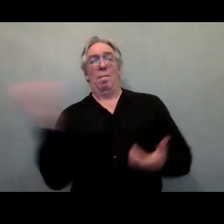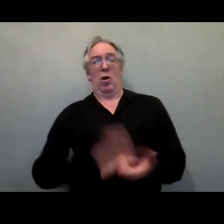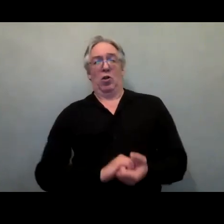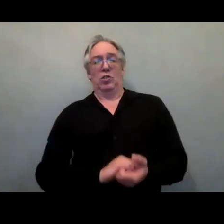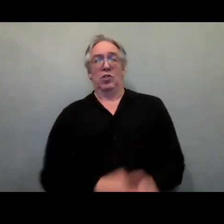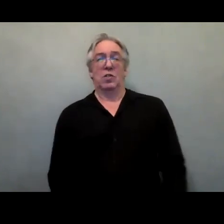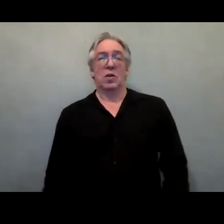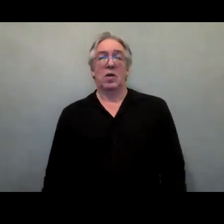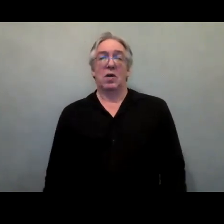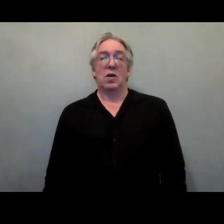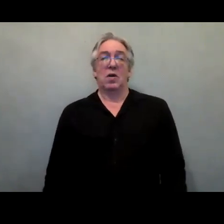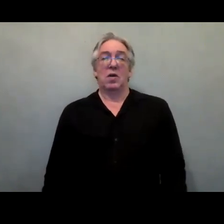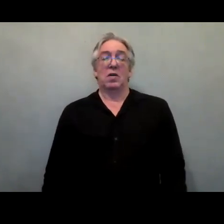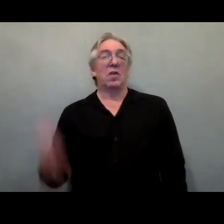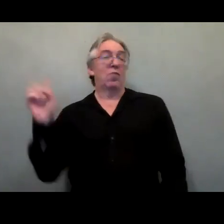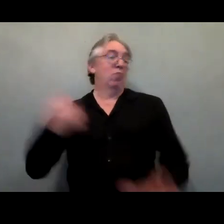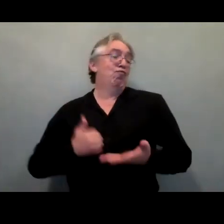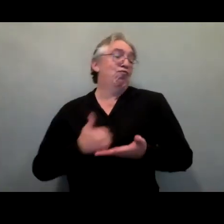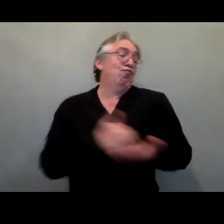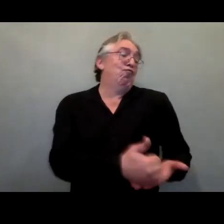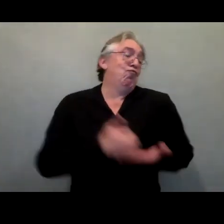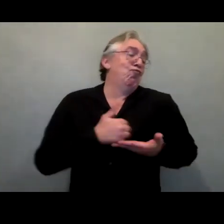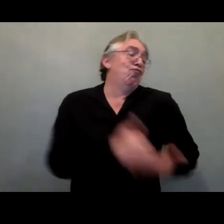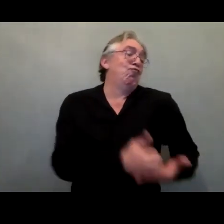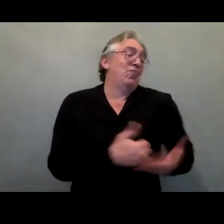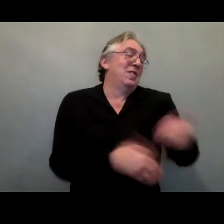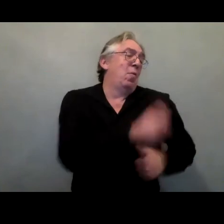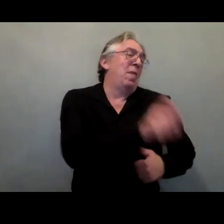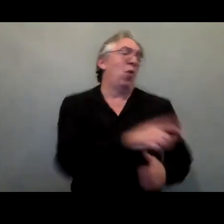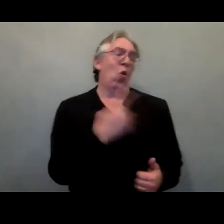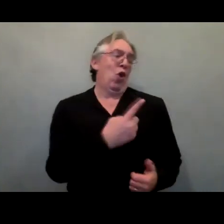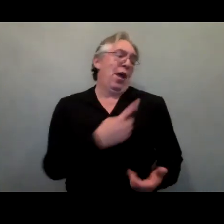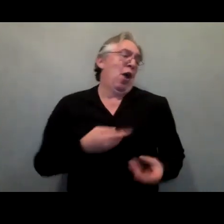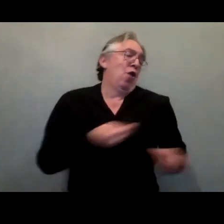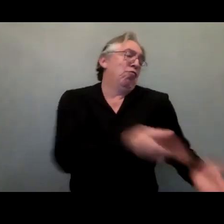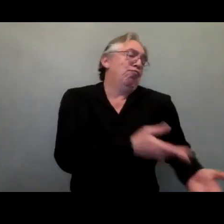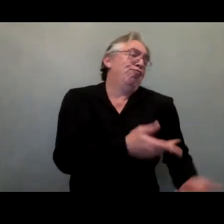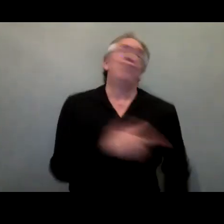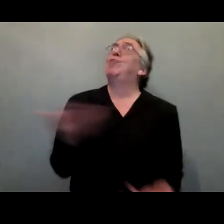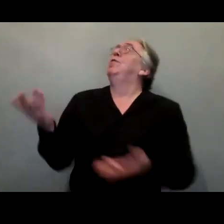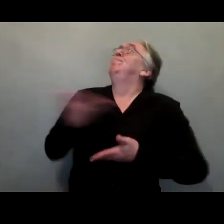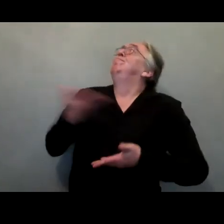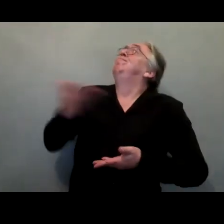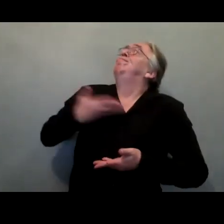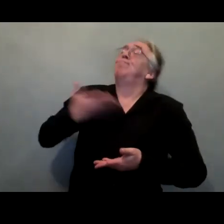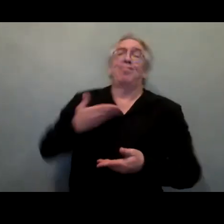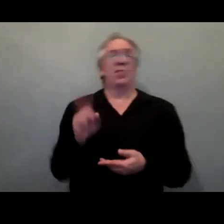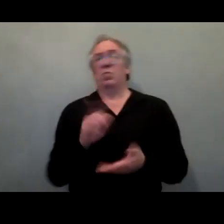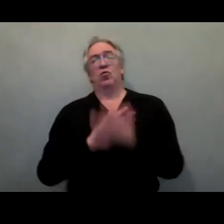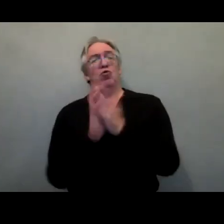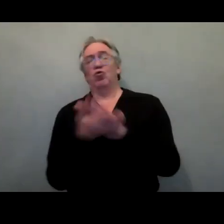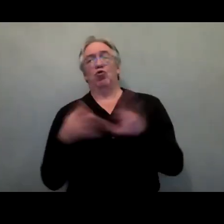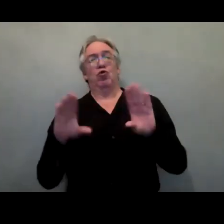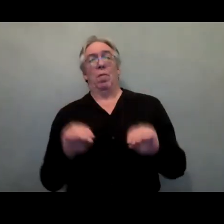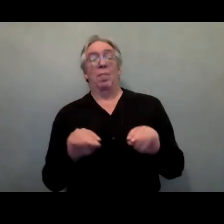beneficiary and to start building more direct partnerships. And finally, a clear recommendation from the